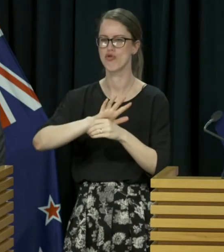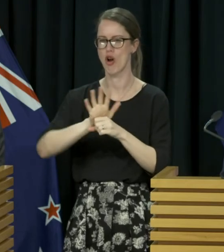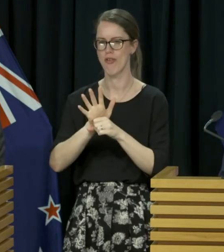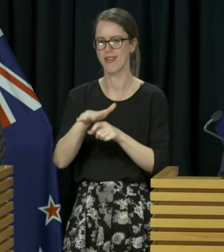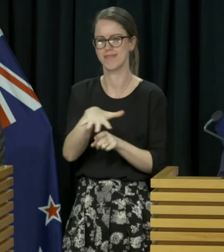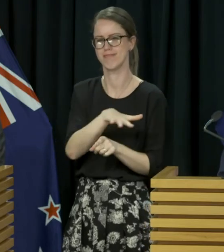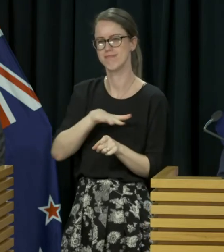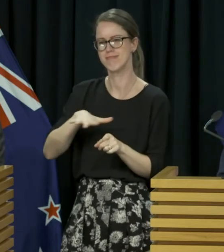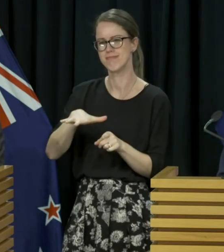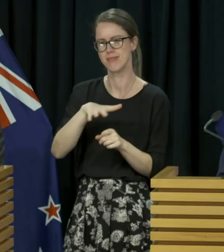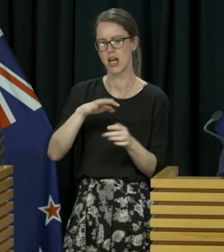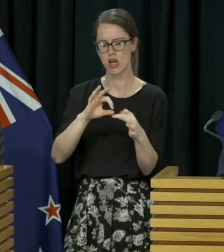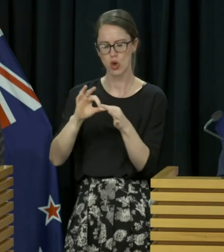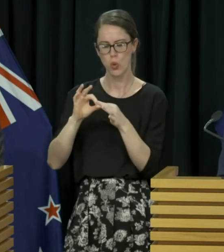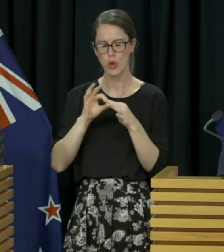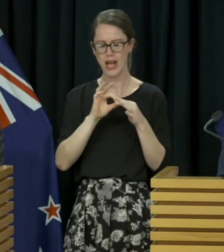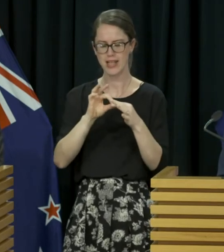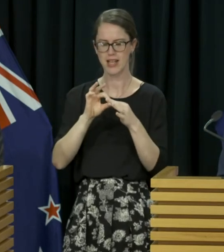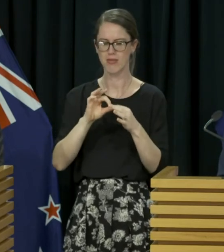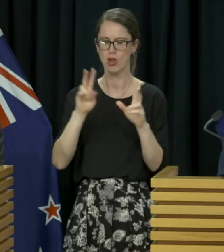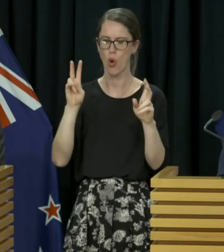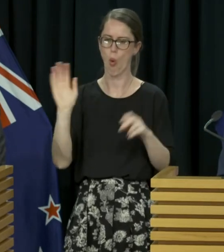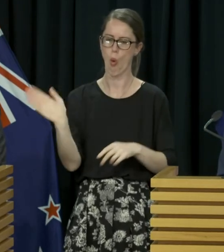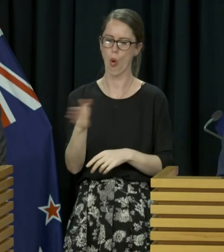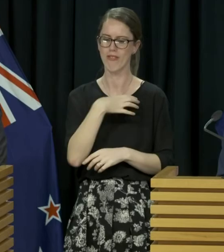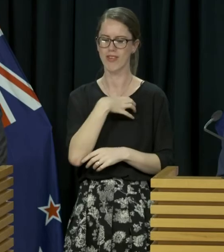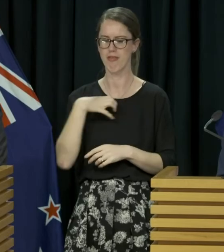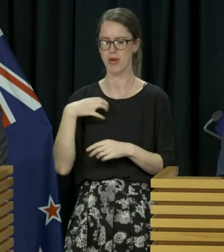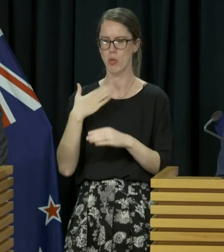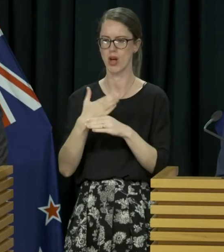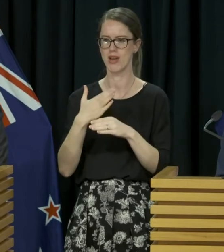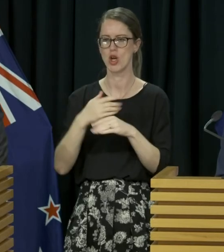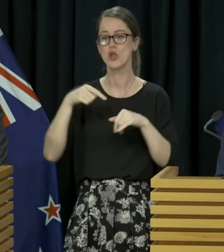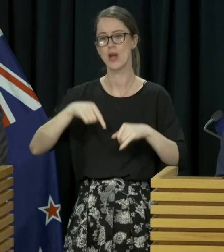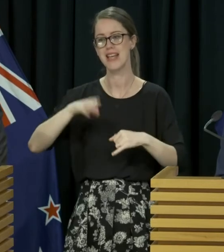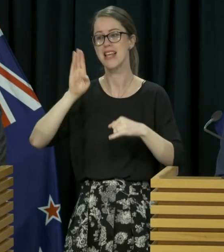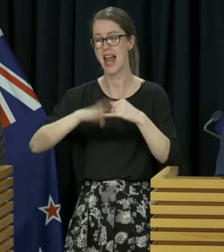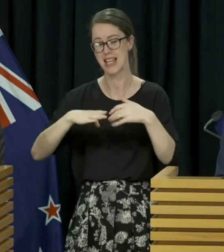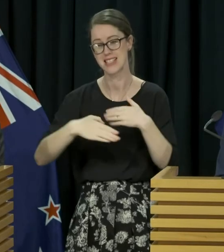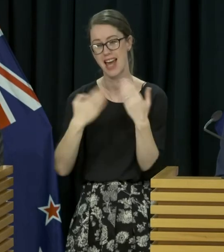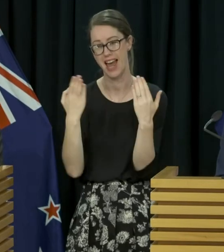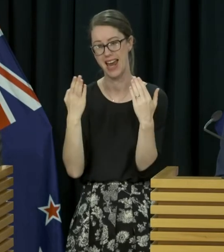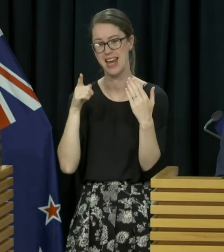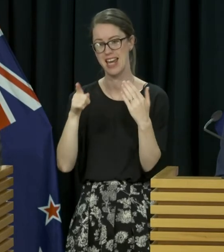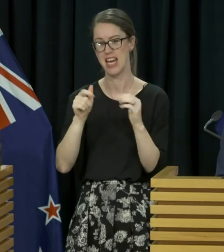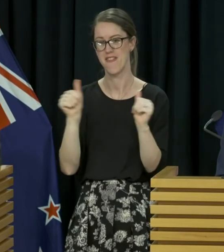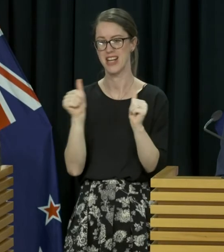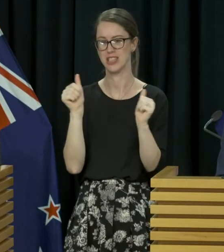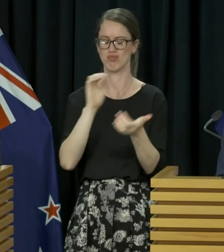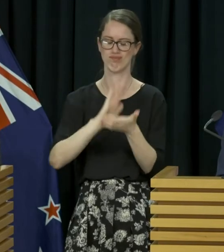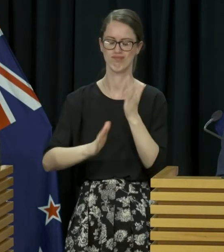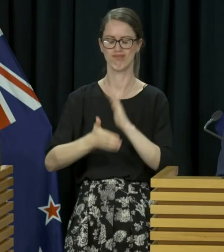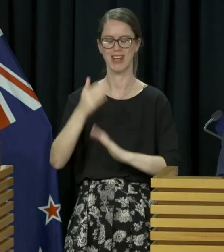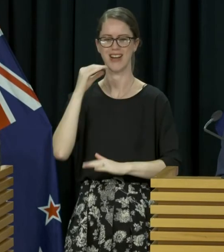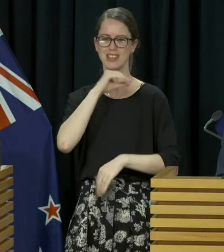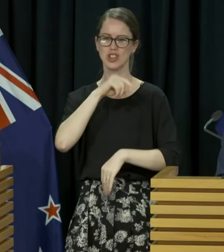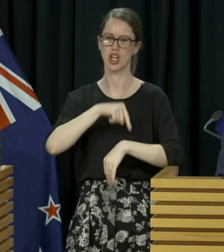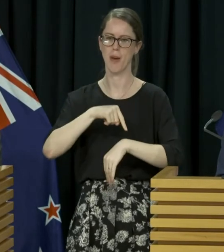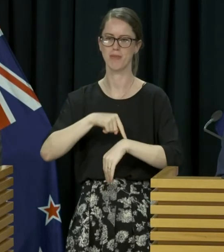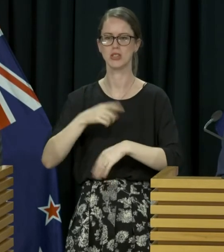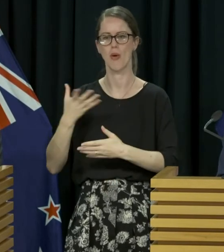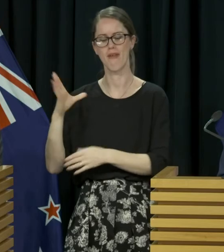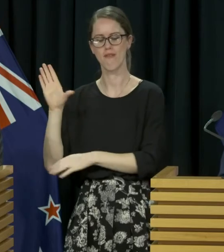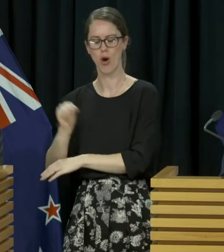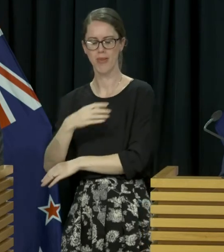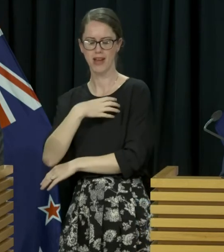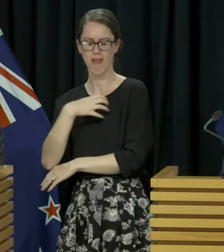coordinating our all of government effort today is his last day in the building he signed off at lunchtime today on behalf of